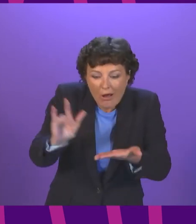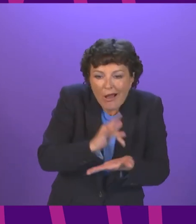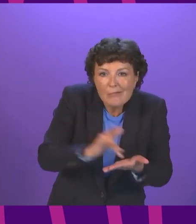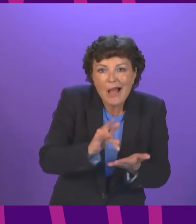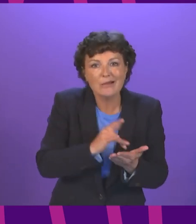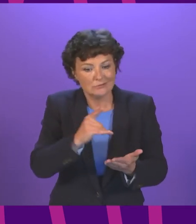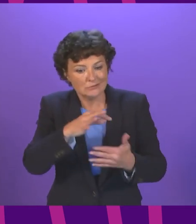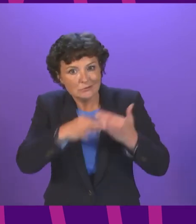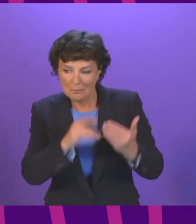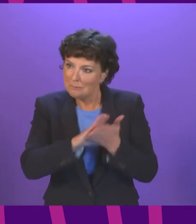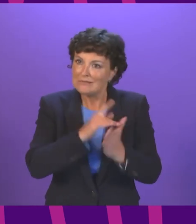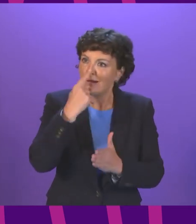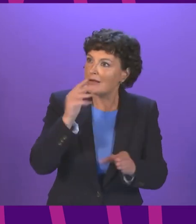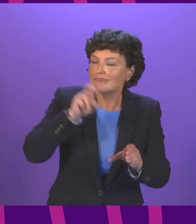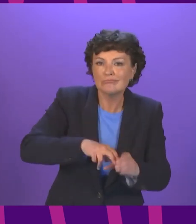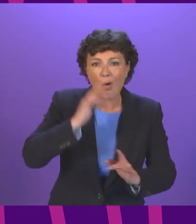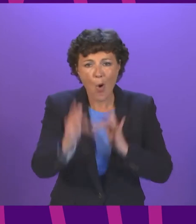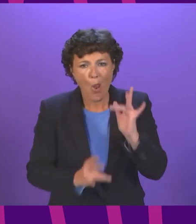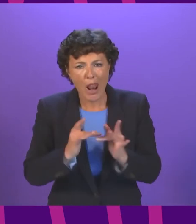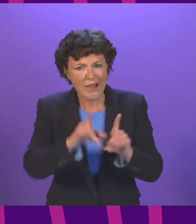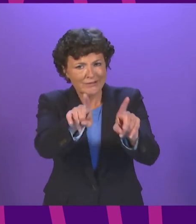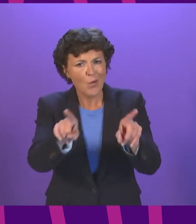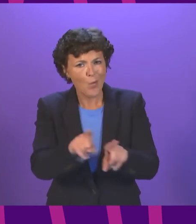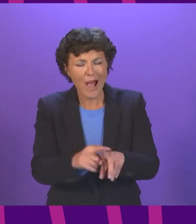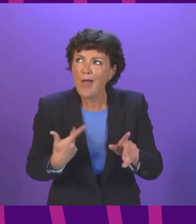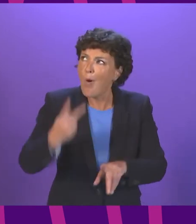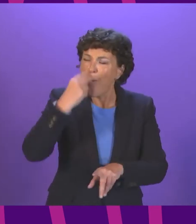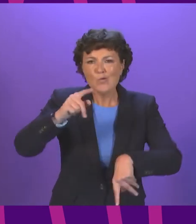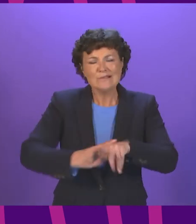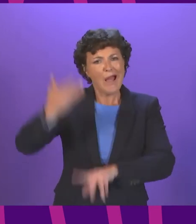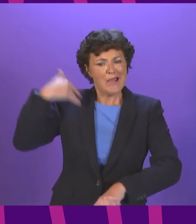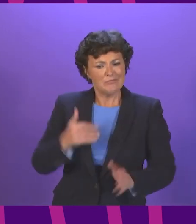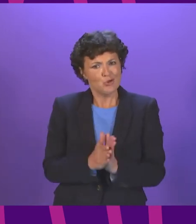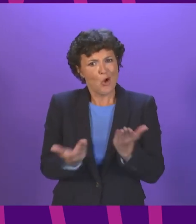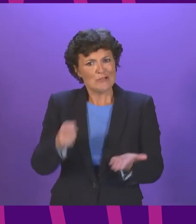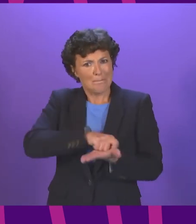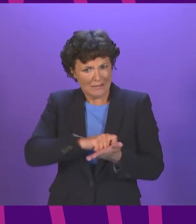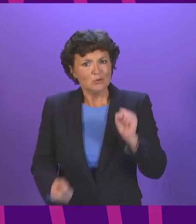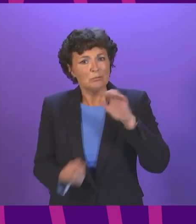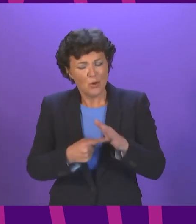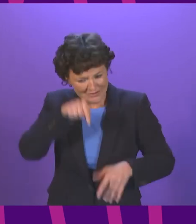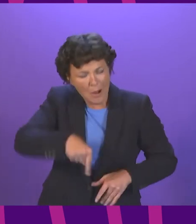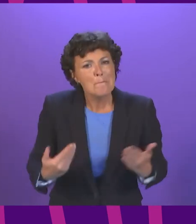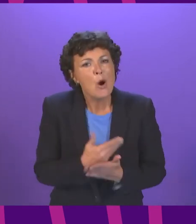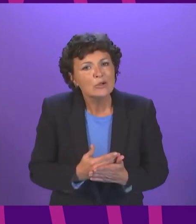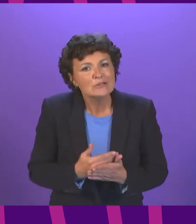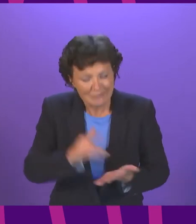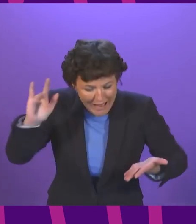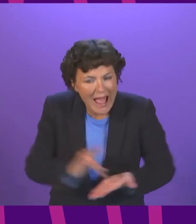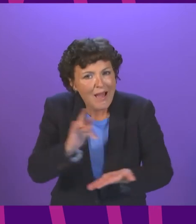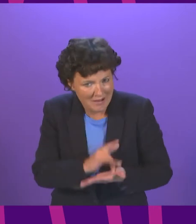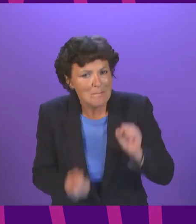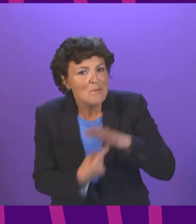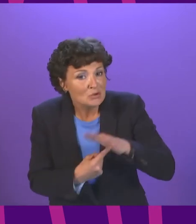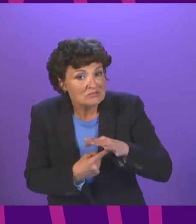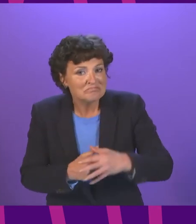to education today as jotters and pencils were in years gone by Support for children and young people is indeed one of the key themes